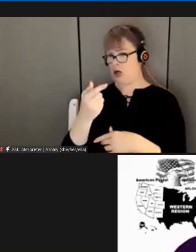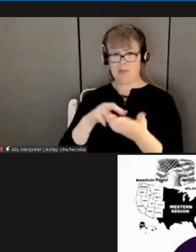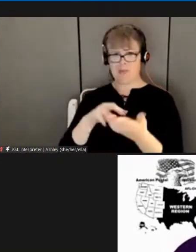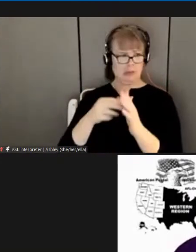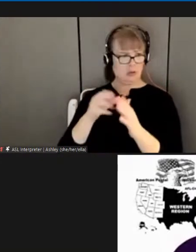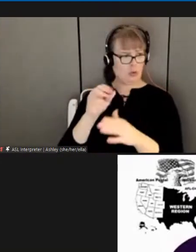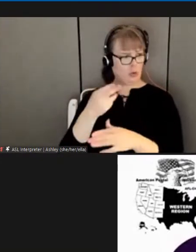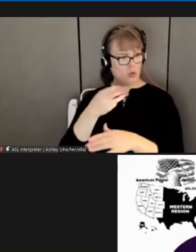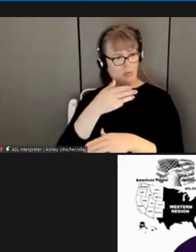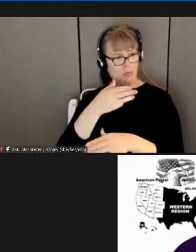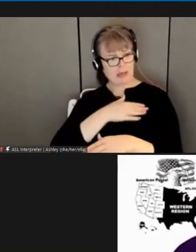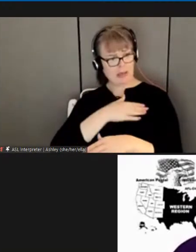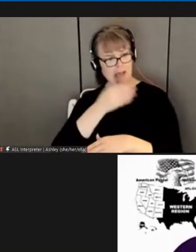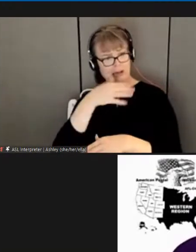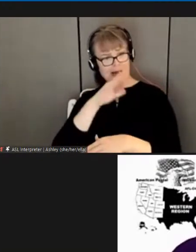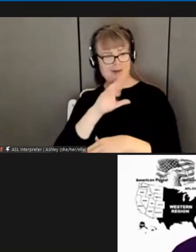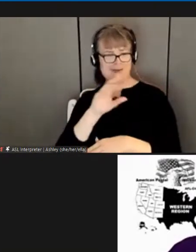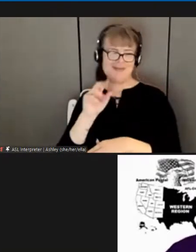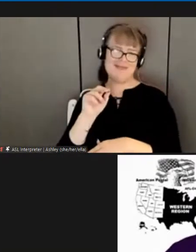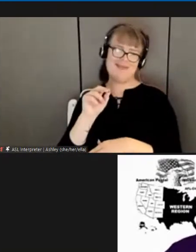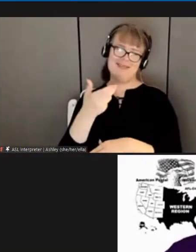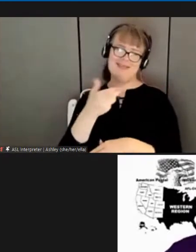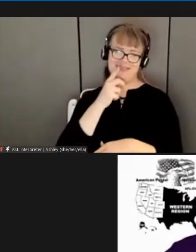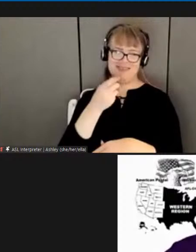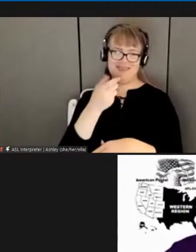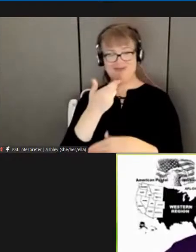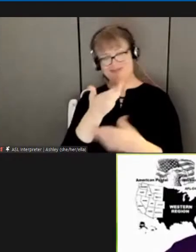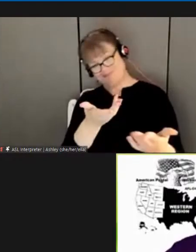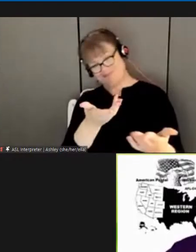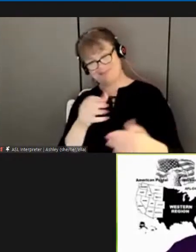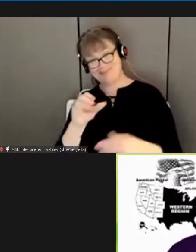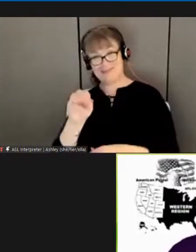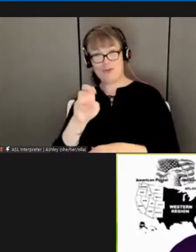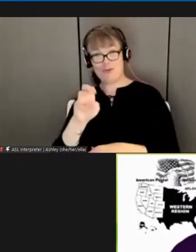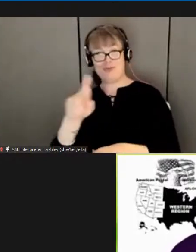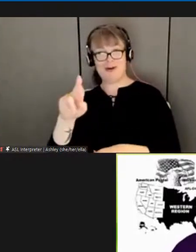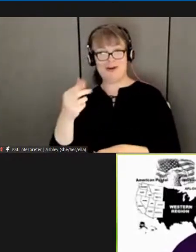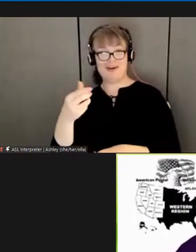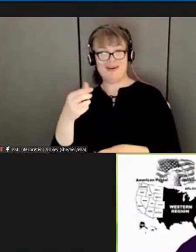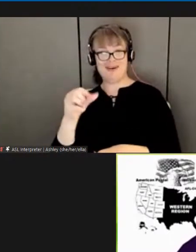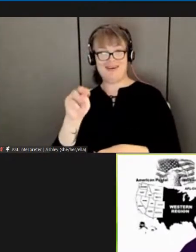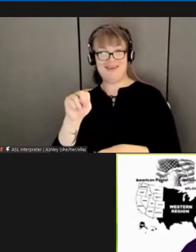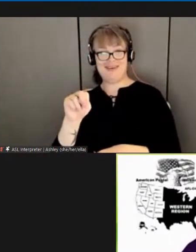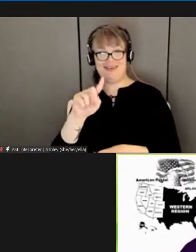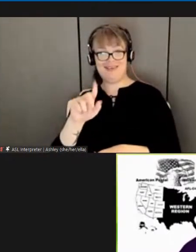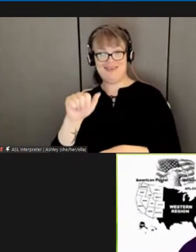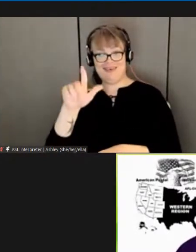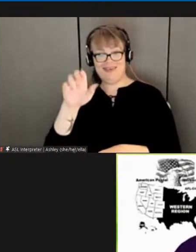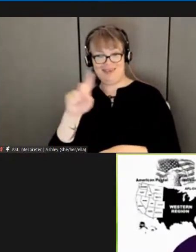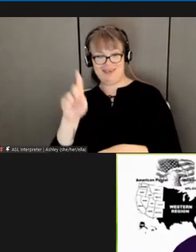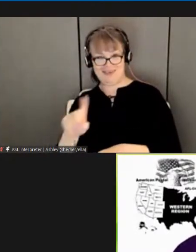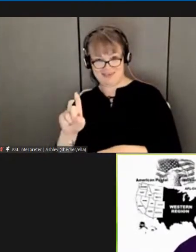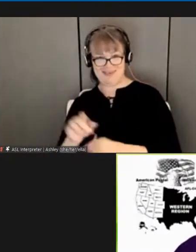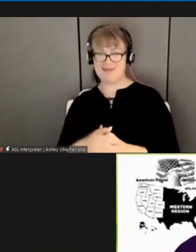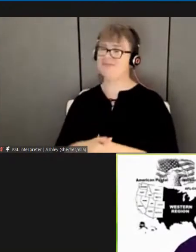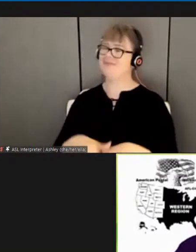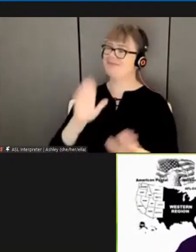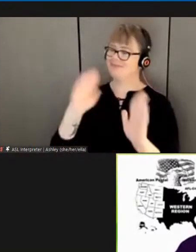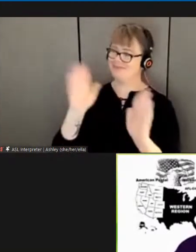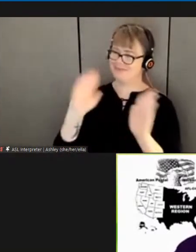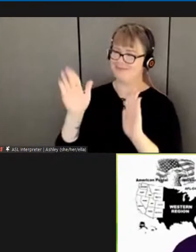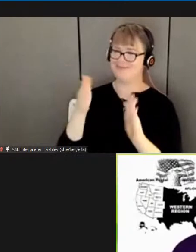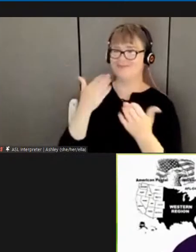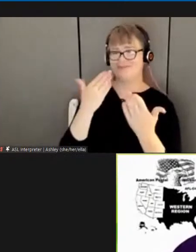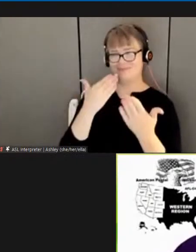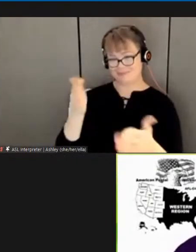omar m gonzalez take it away brother thank you thank you greetings from the west i do want to command